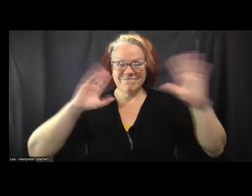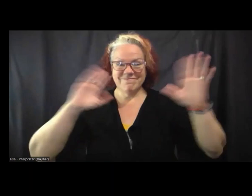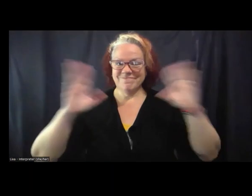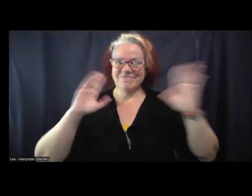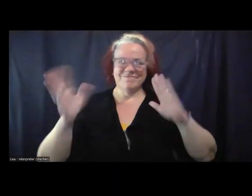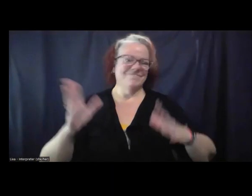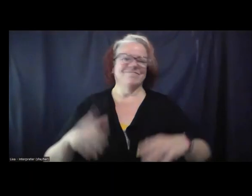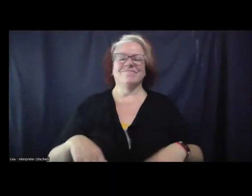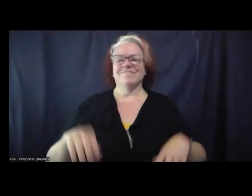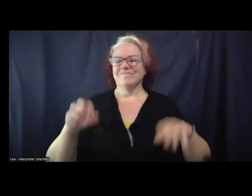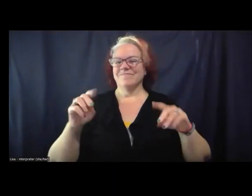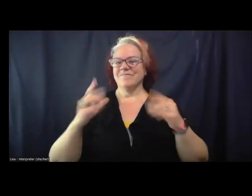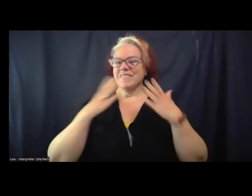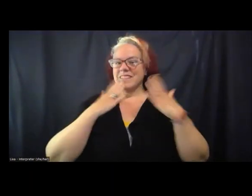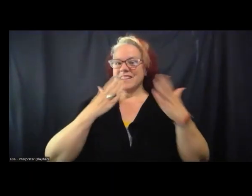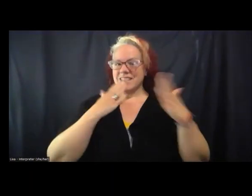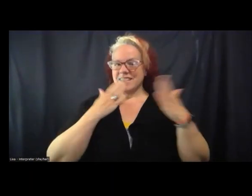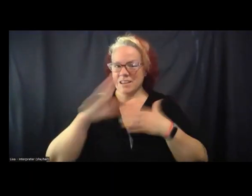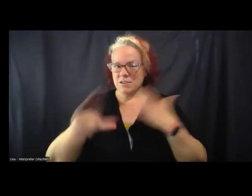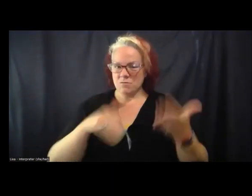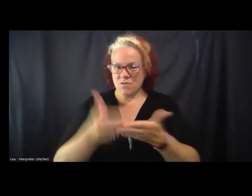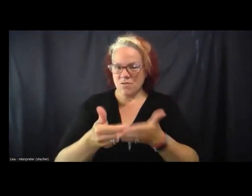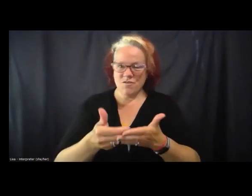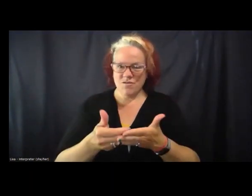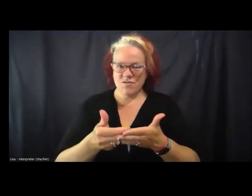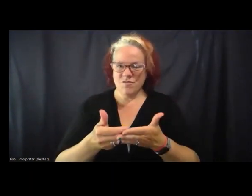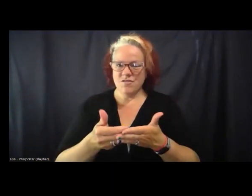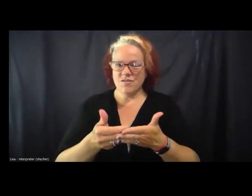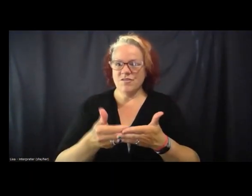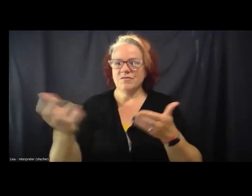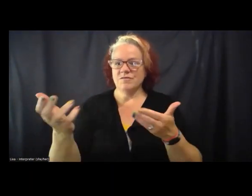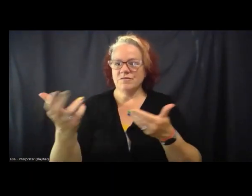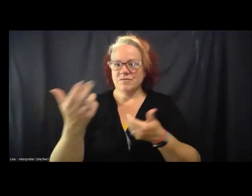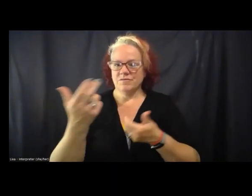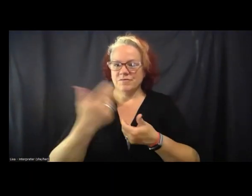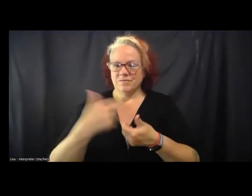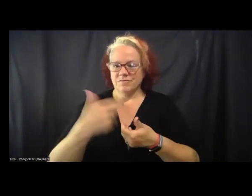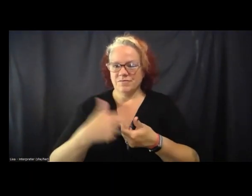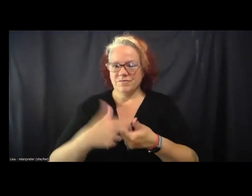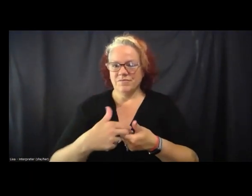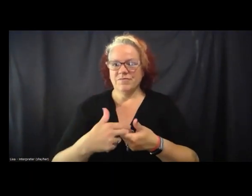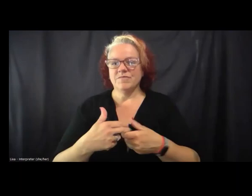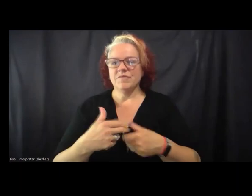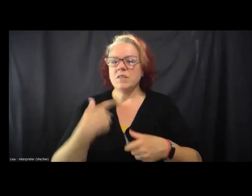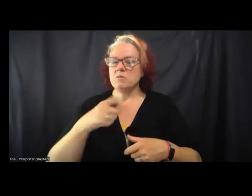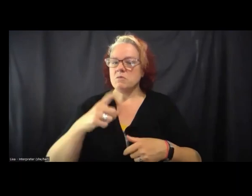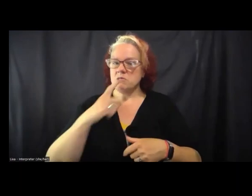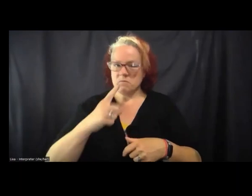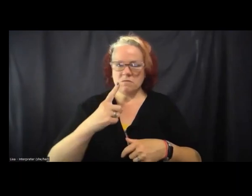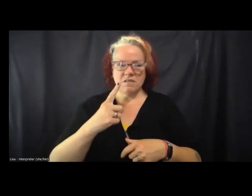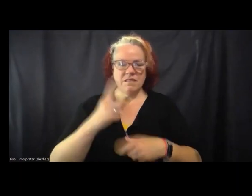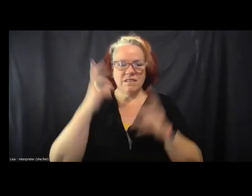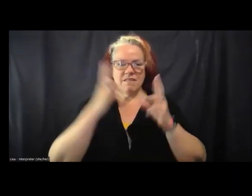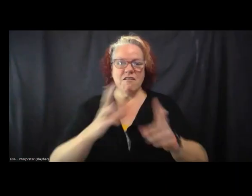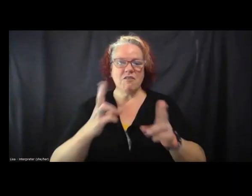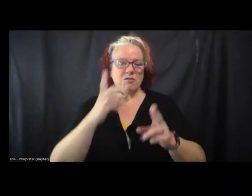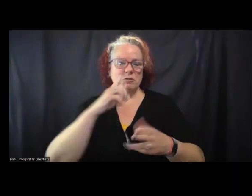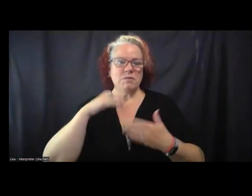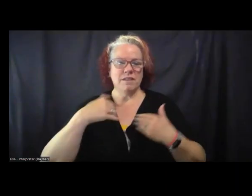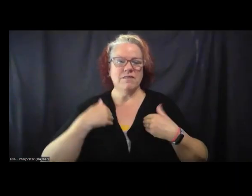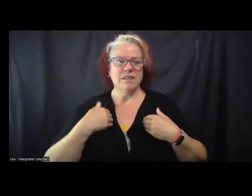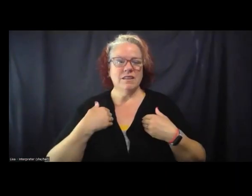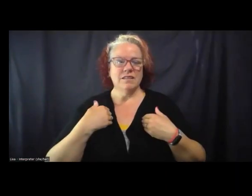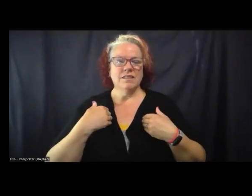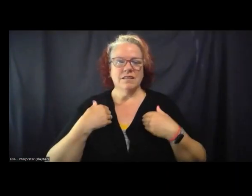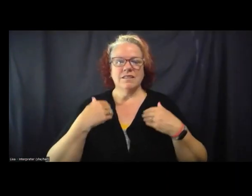Thank you all so much for being here. We're really honored to be holding this event for everyone,